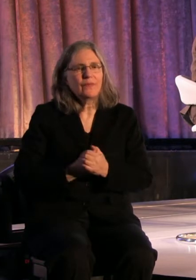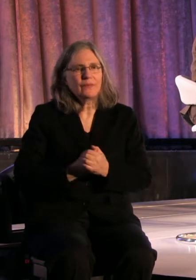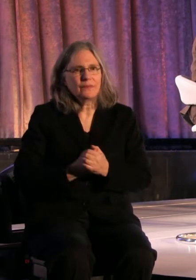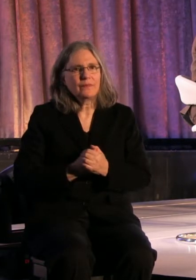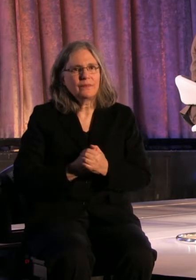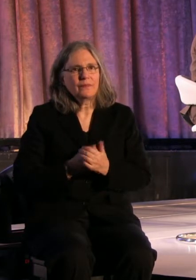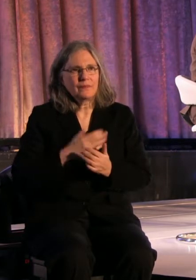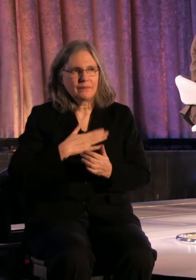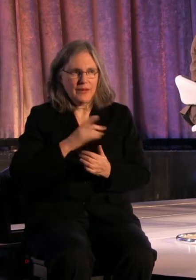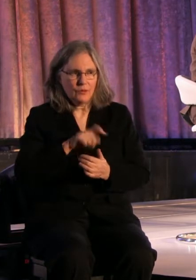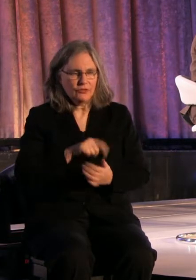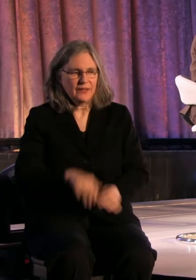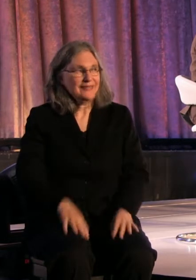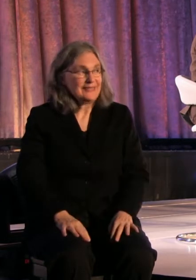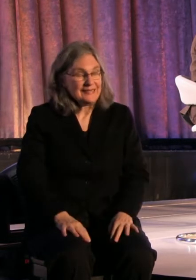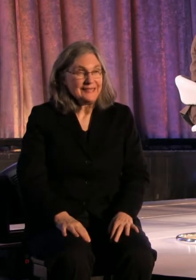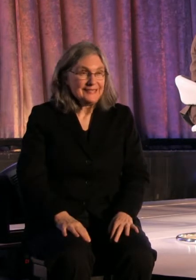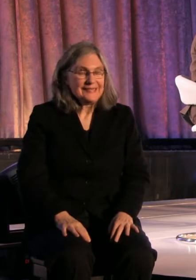I know.